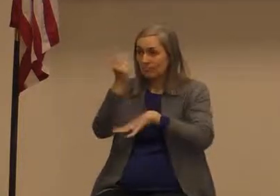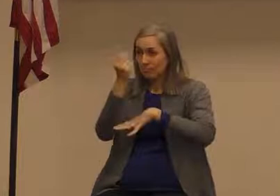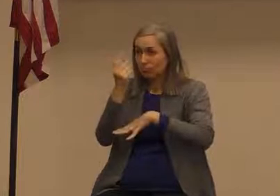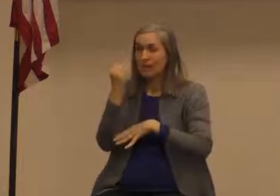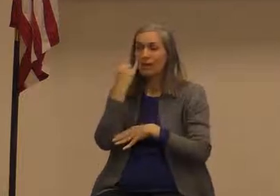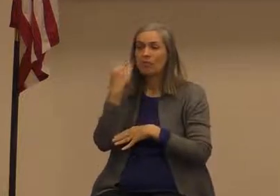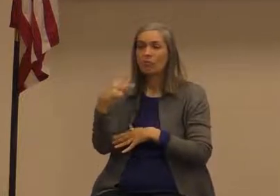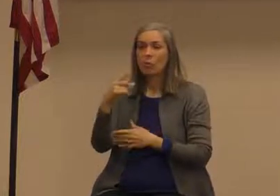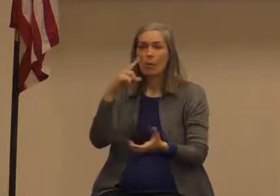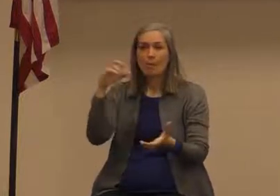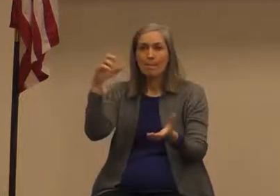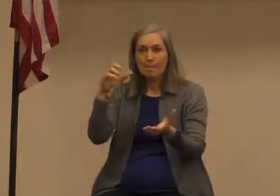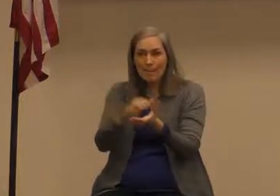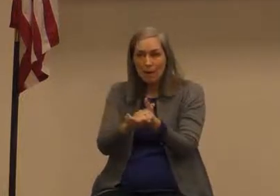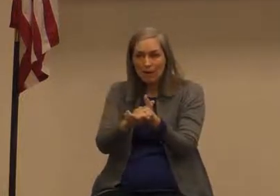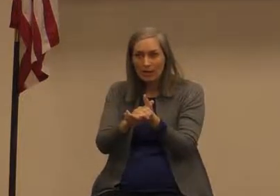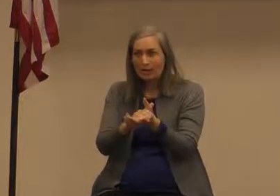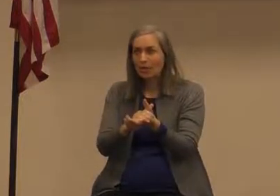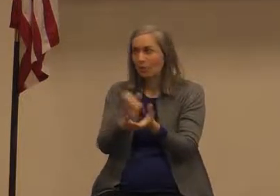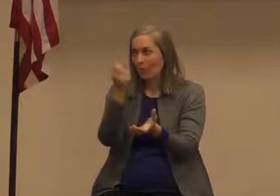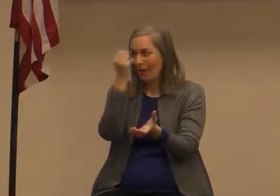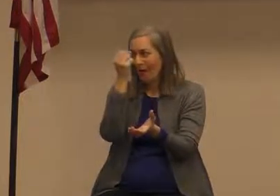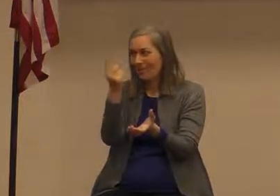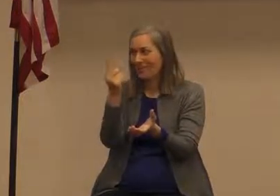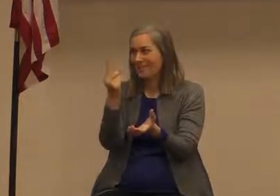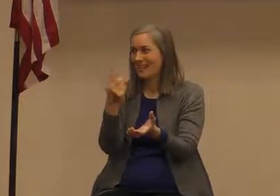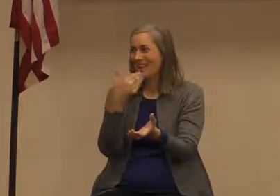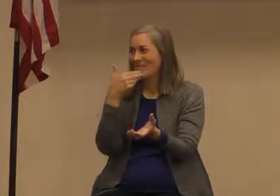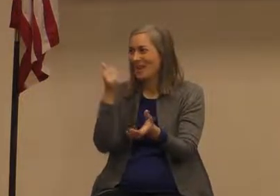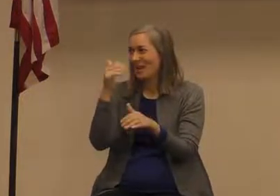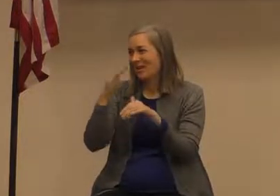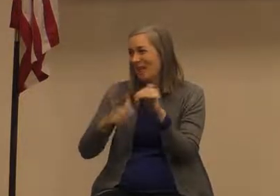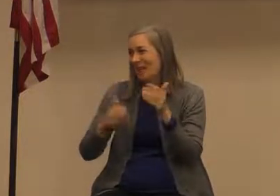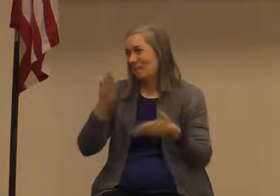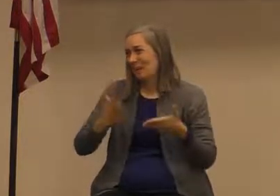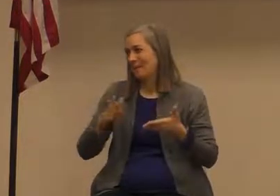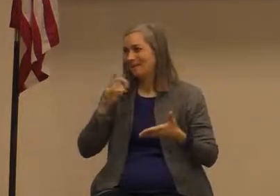you understand this dynamic perhaps even better than our single friends okay